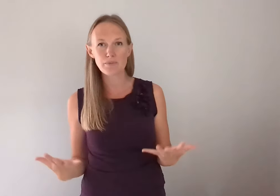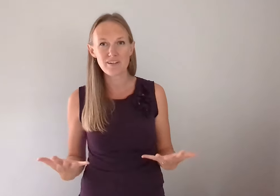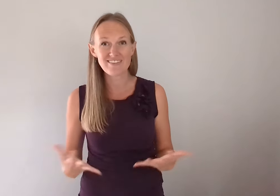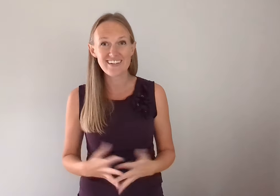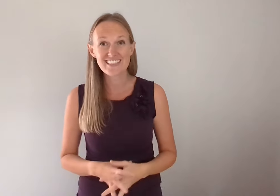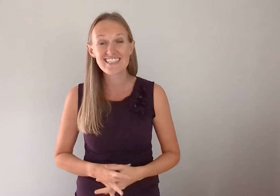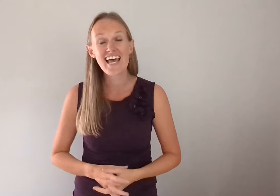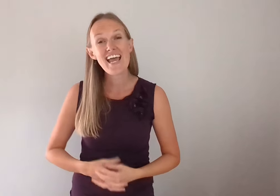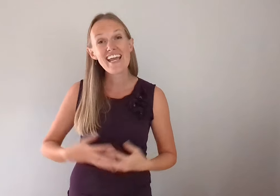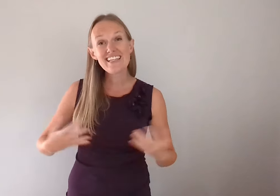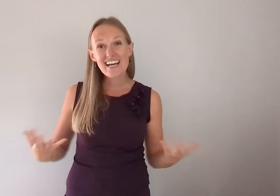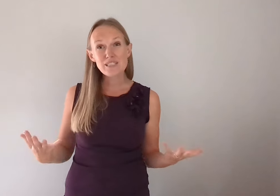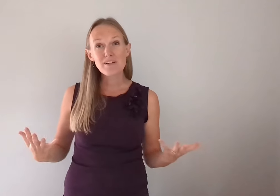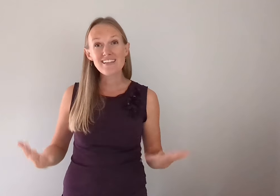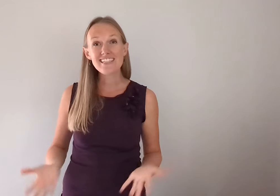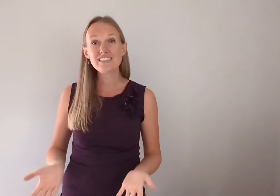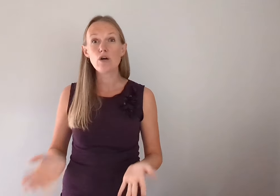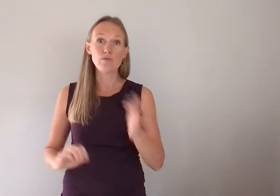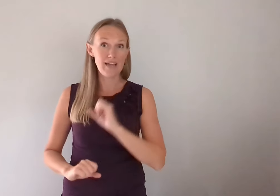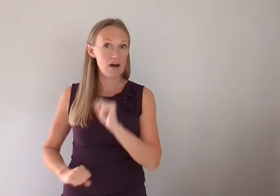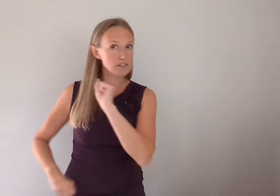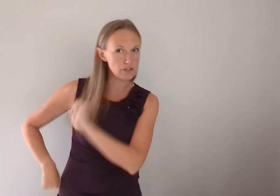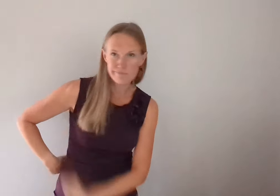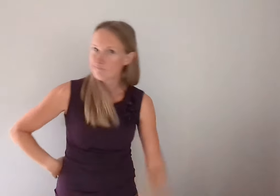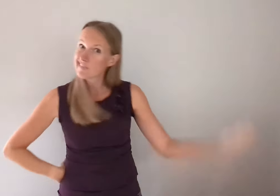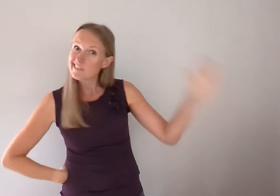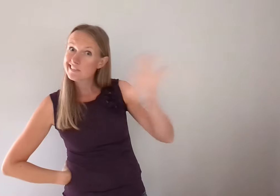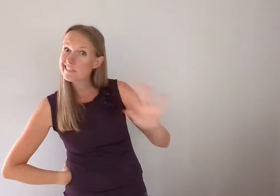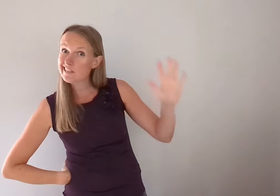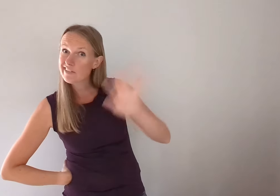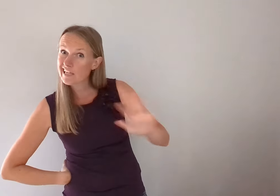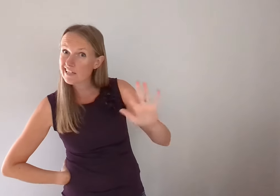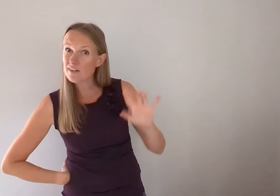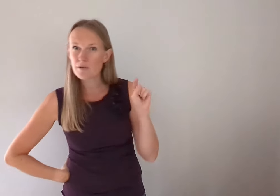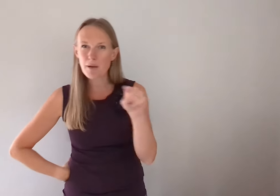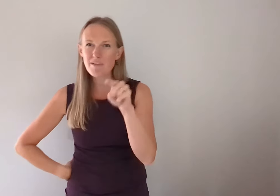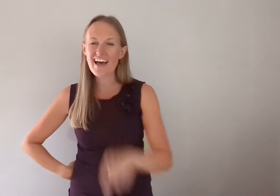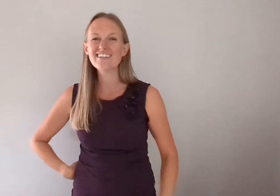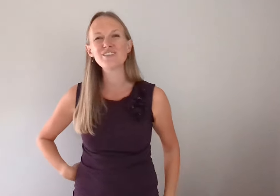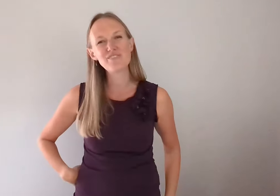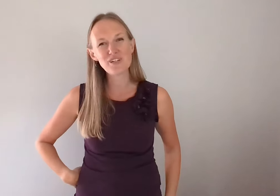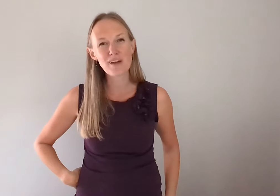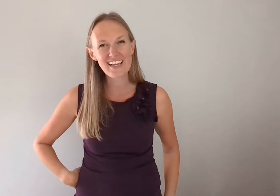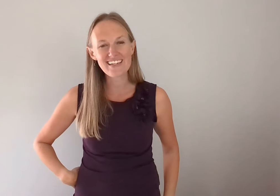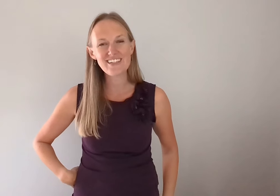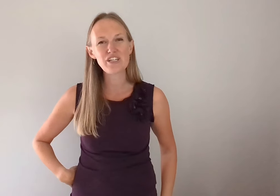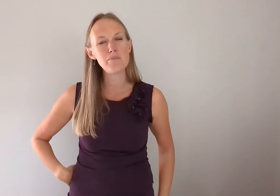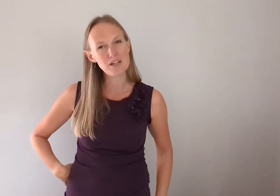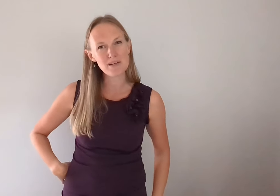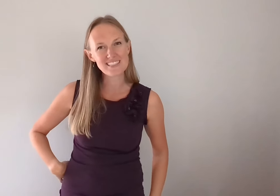to print off lyrics. And last but not least, oh yeah, also, still left-handed. Remember that. So if you're right-handed you're going to mirror my